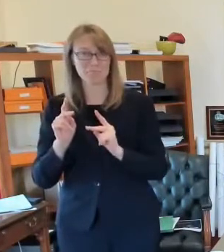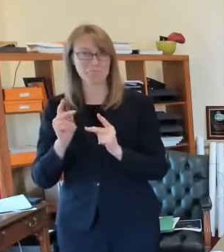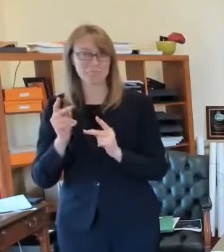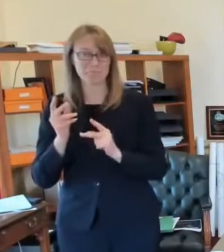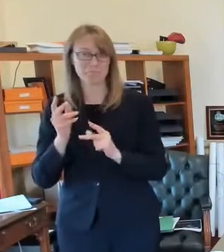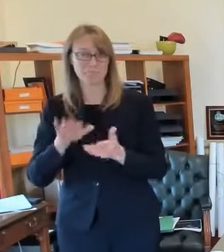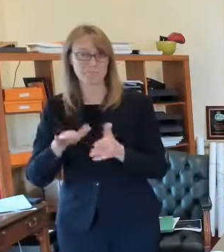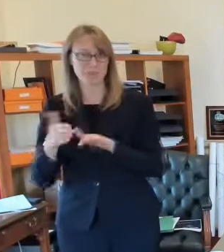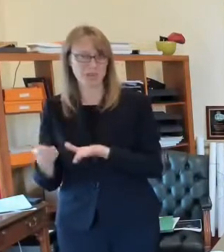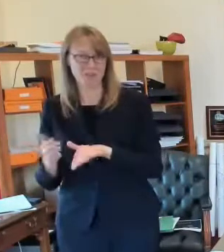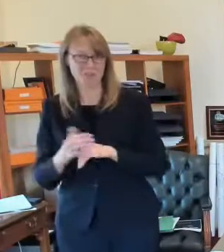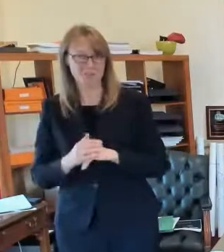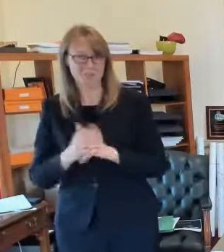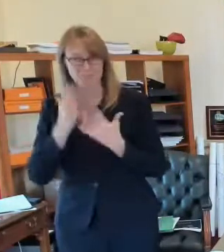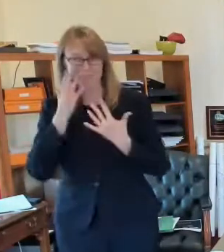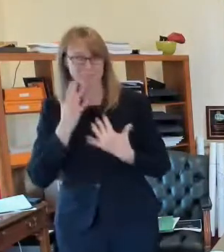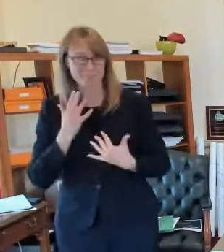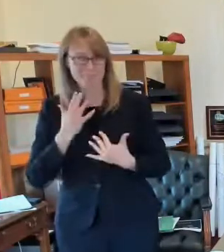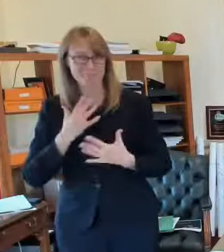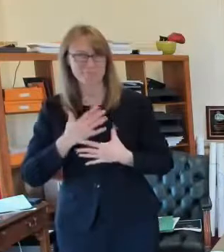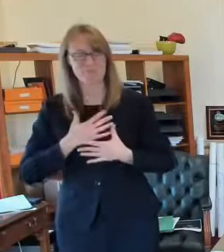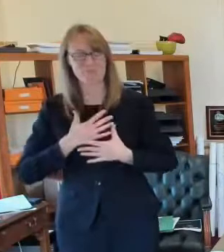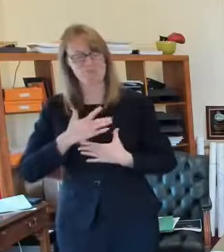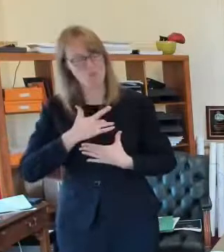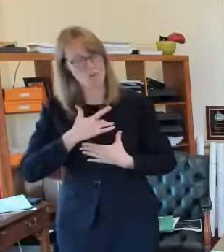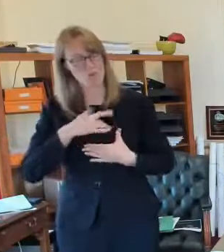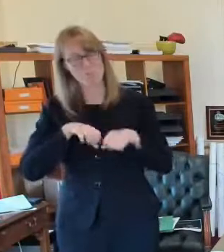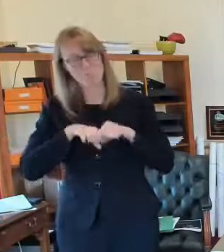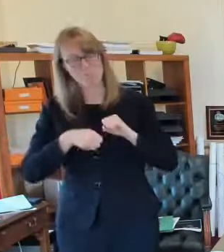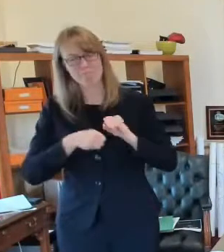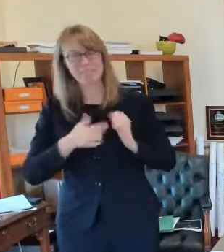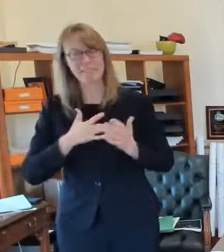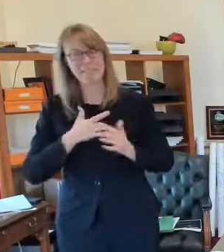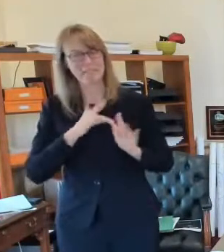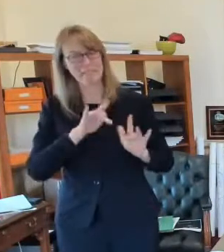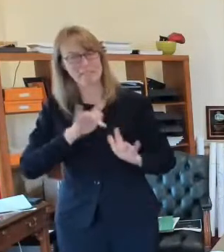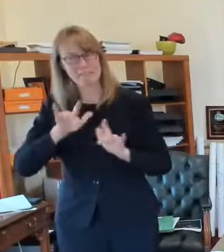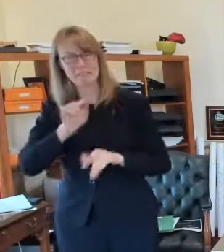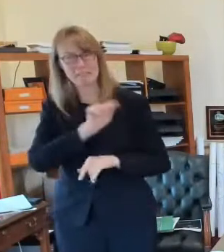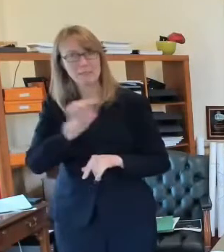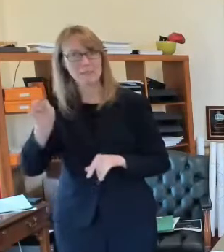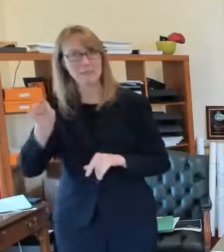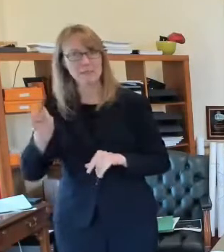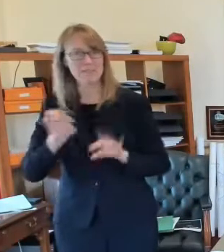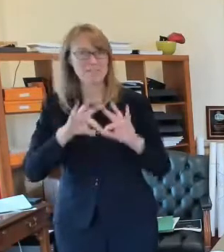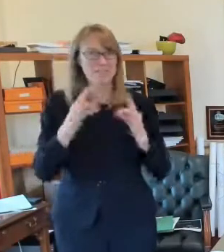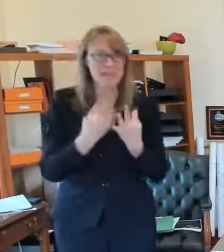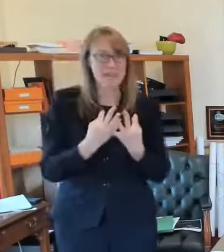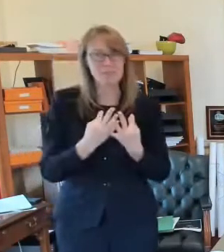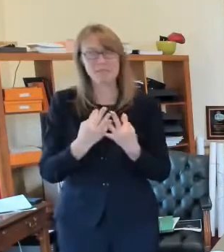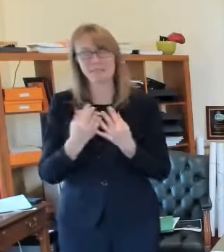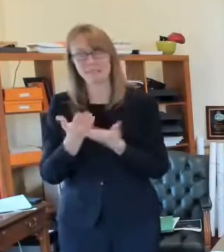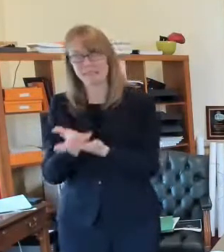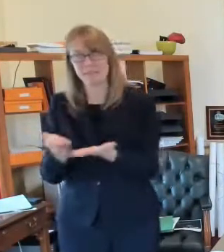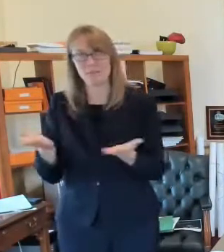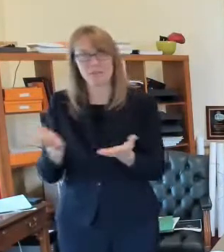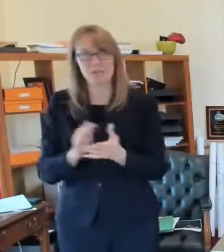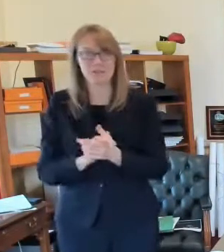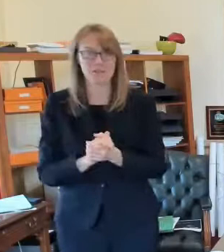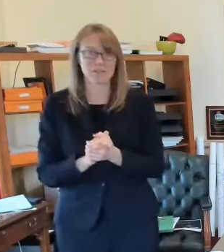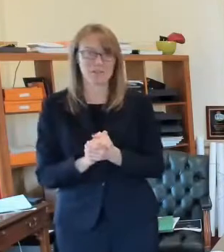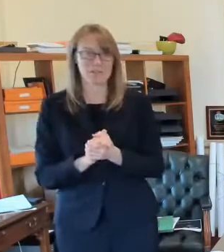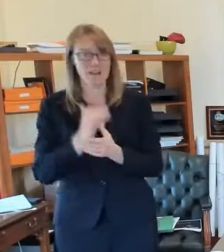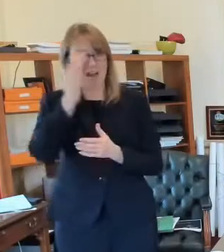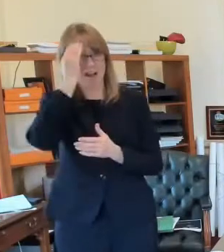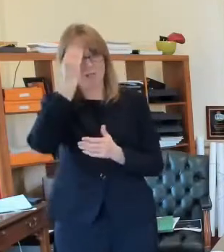my heart goes out to all those families and i i know more and more people and i know many of you do um families that have